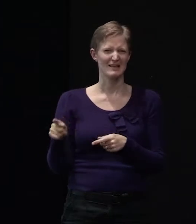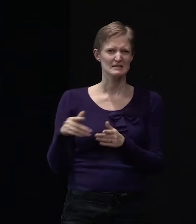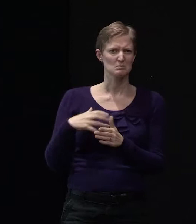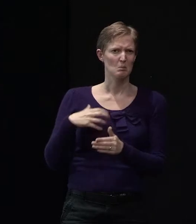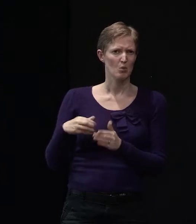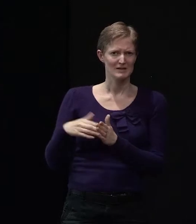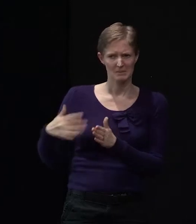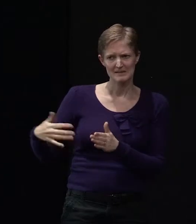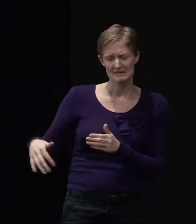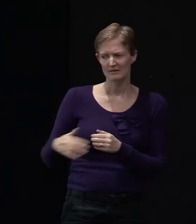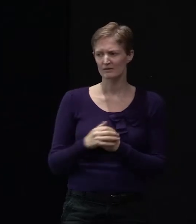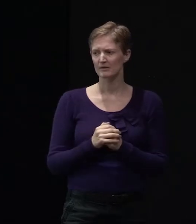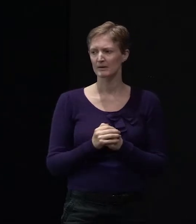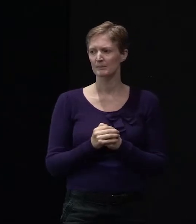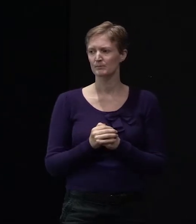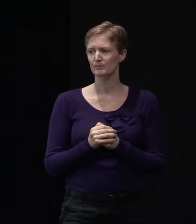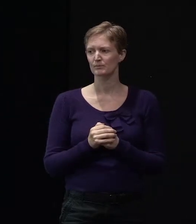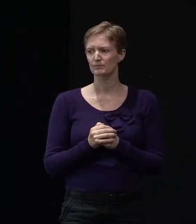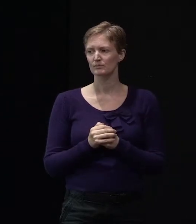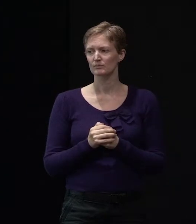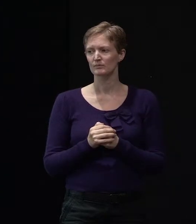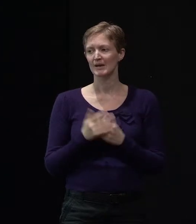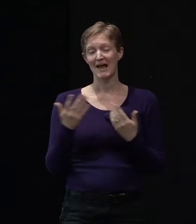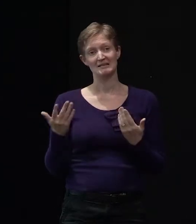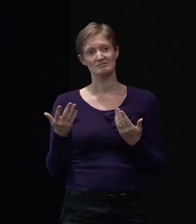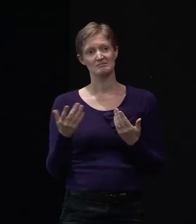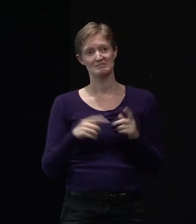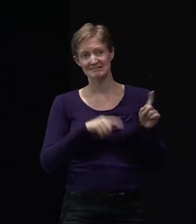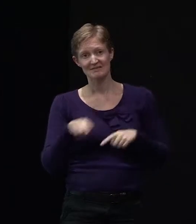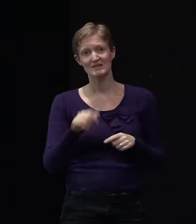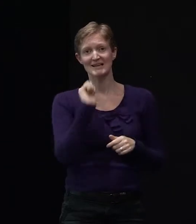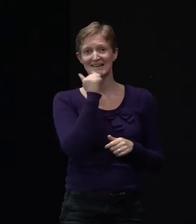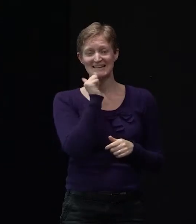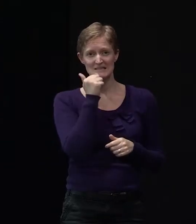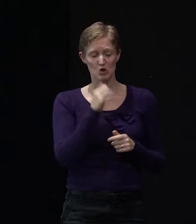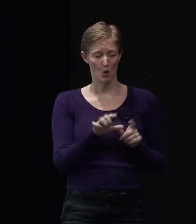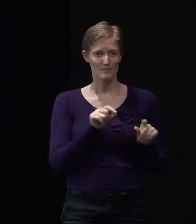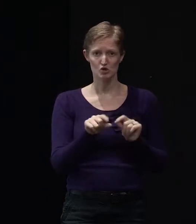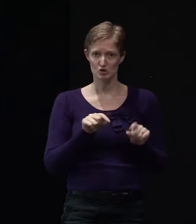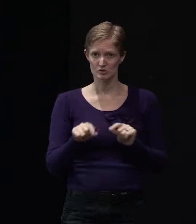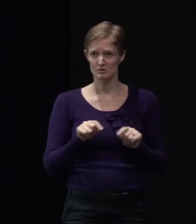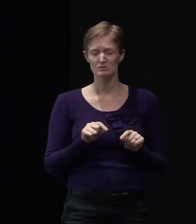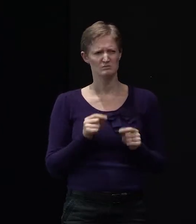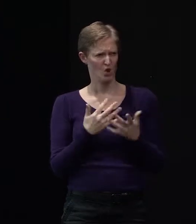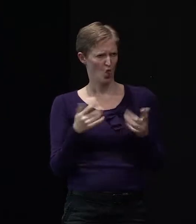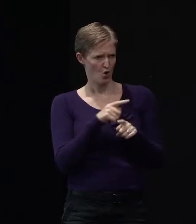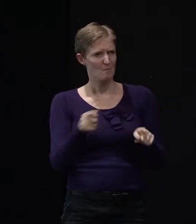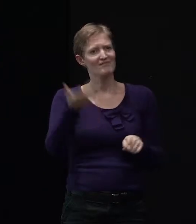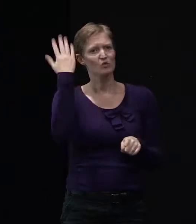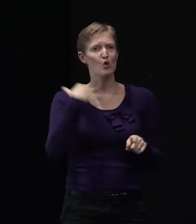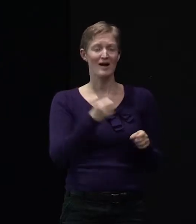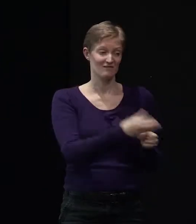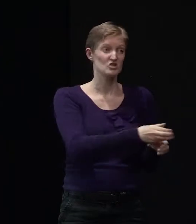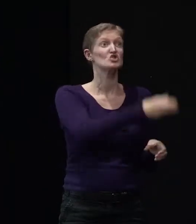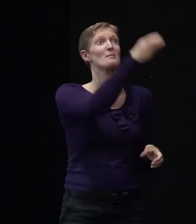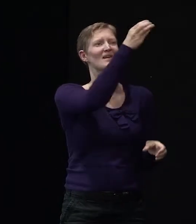And then also some sort of alternative heating, because, again, a lot of people have had chimneys fall